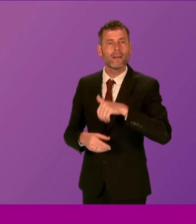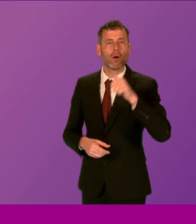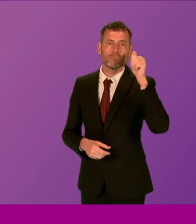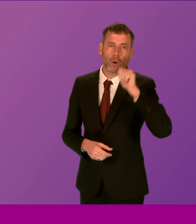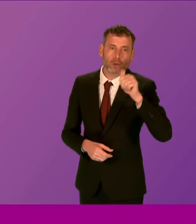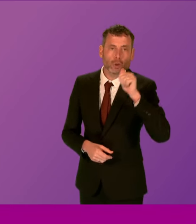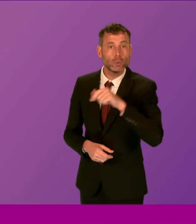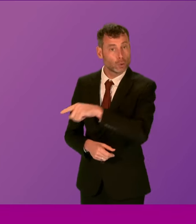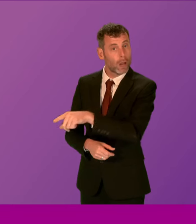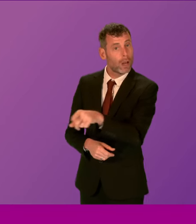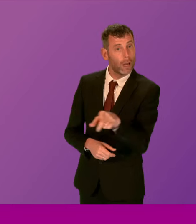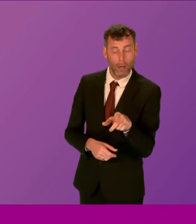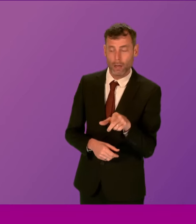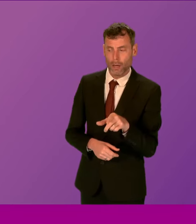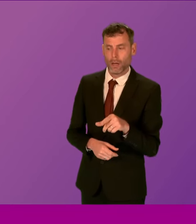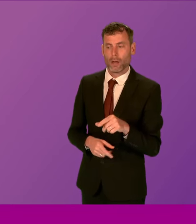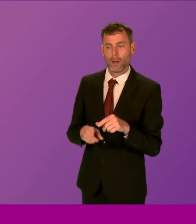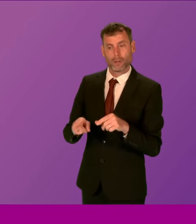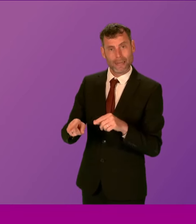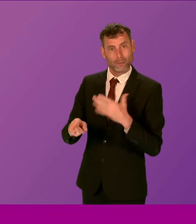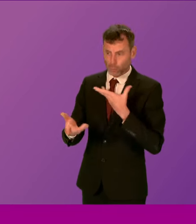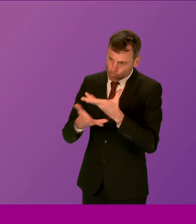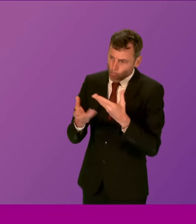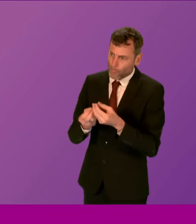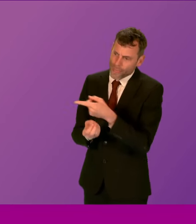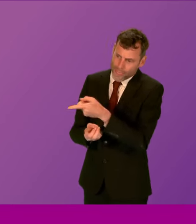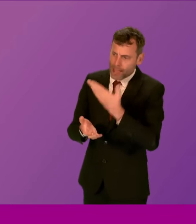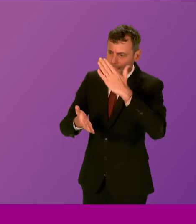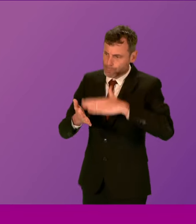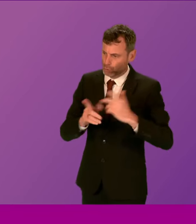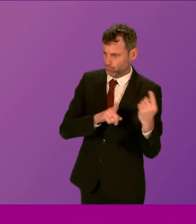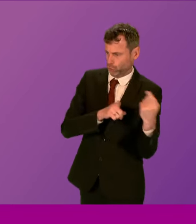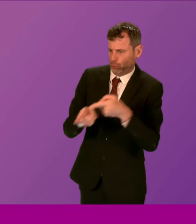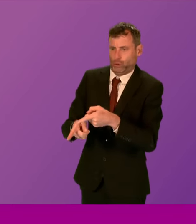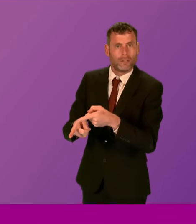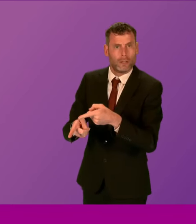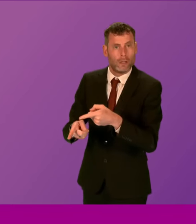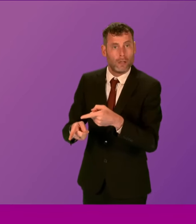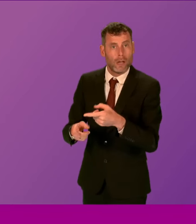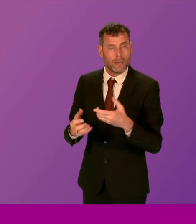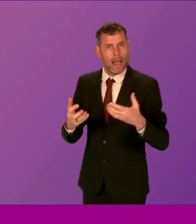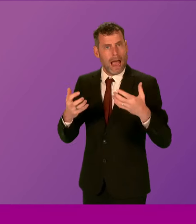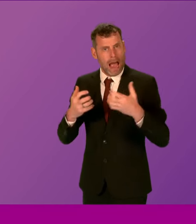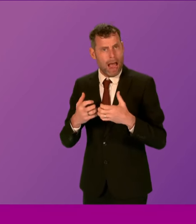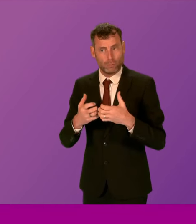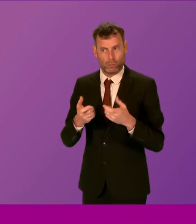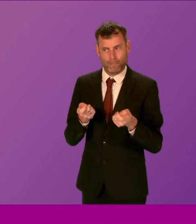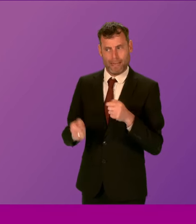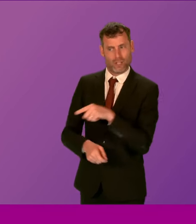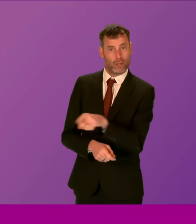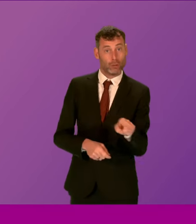piloting the strategy will help, of course, to inform any legislative consideration, including whether to criminalise or not the purchase